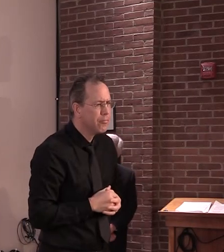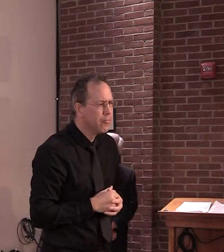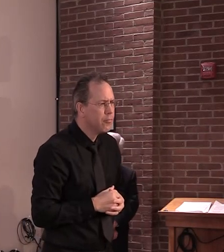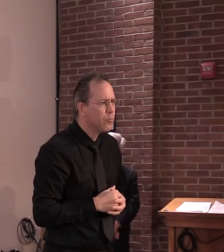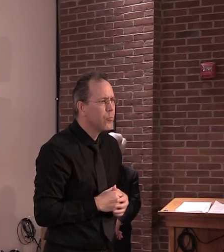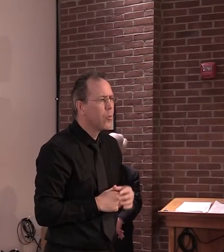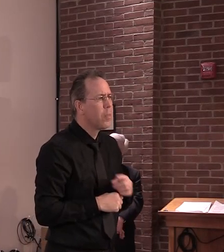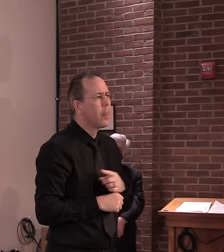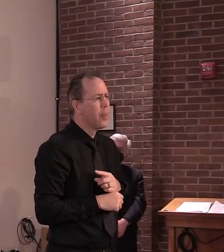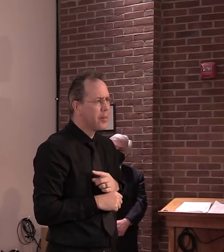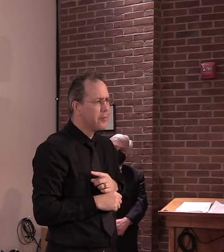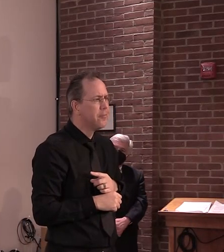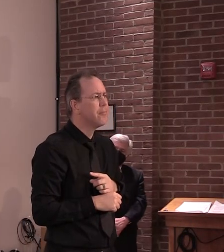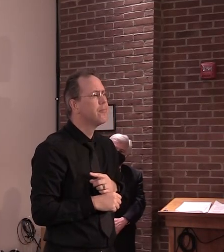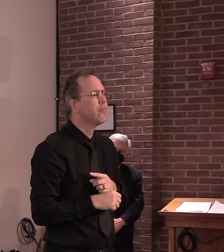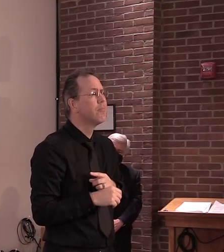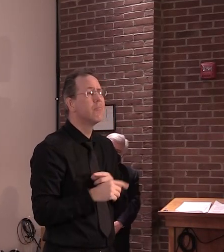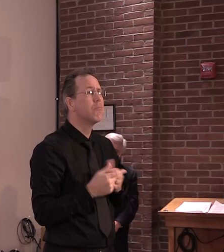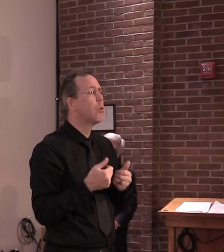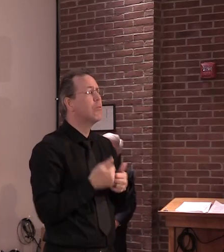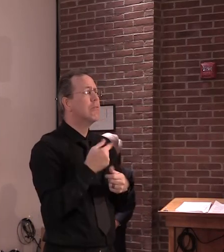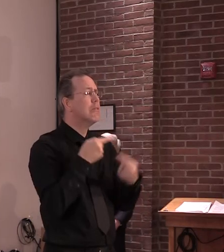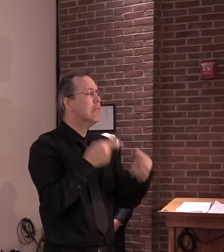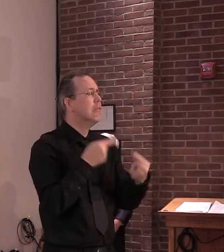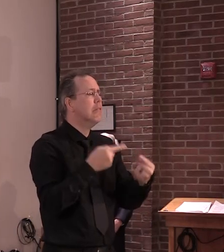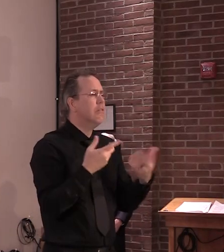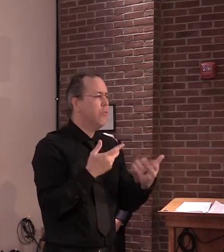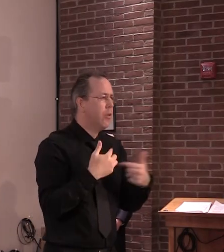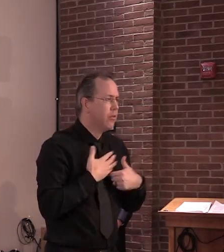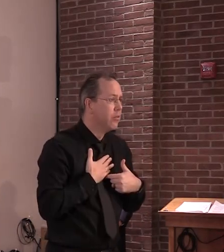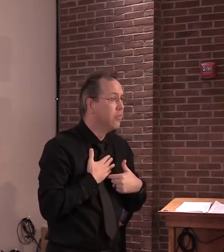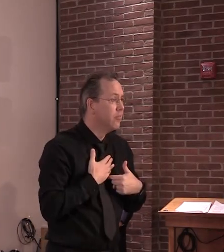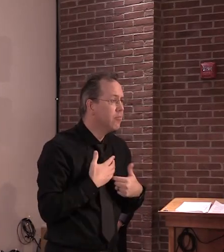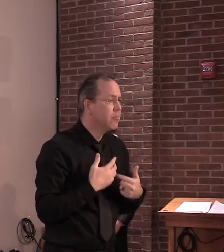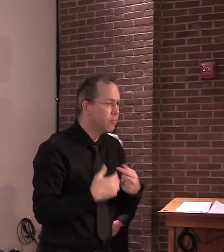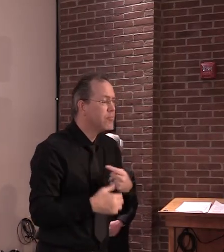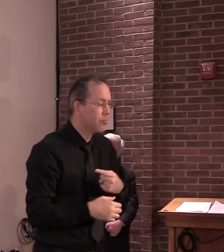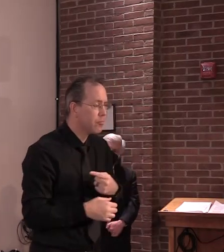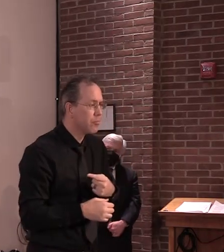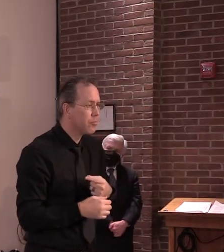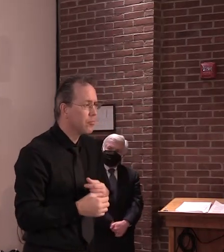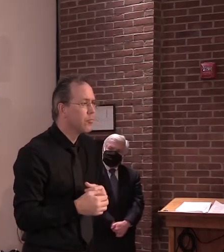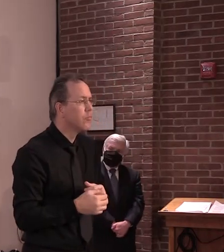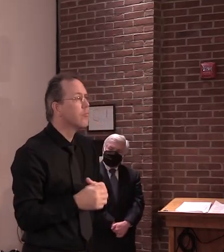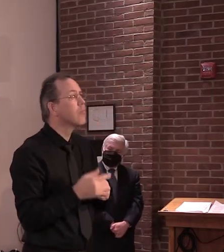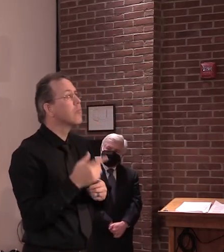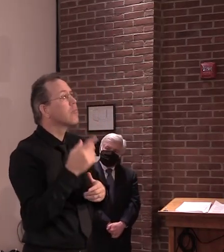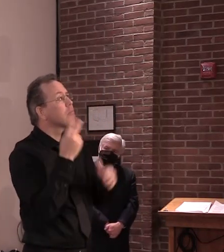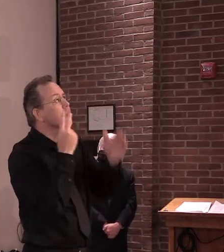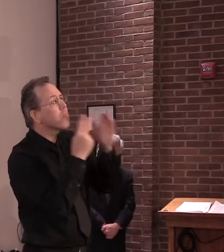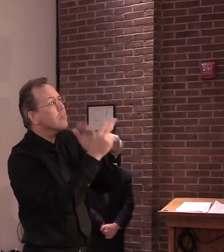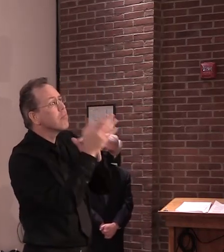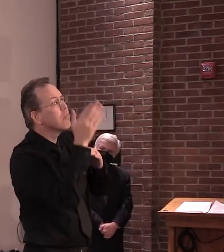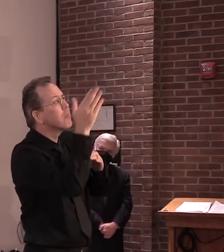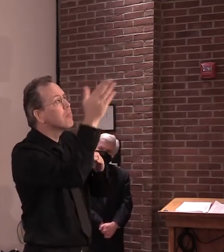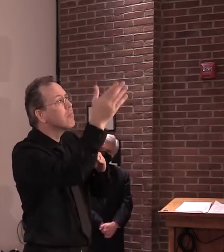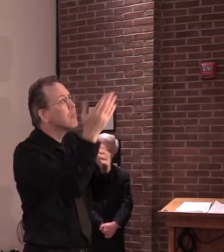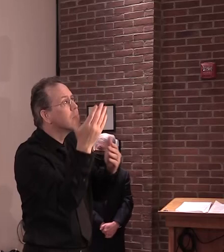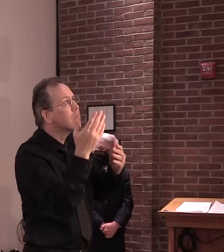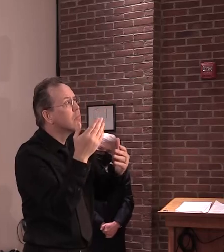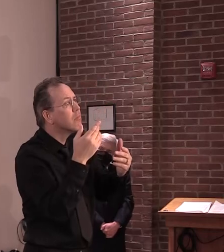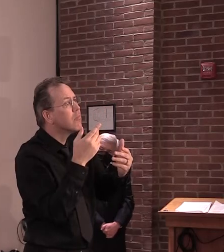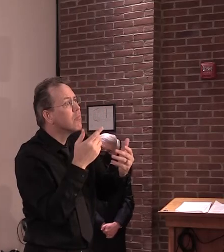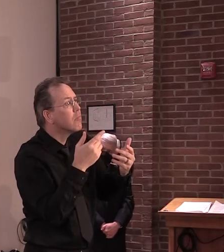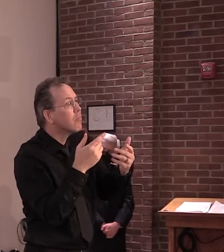epidemic curve will coronavirus, COVID-19 illness, I should say, follow? Will it be the